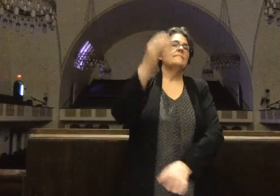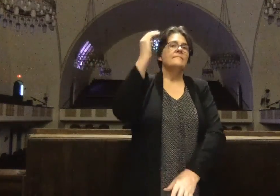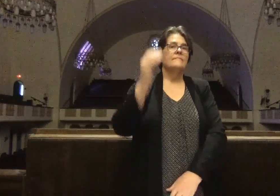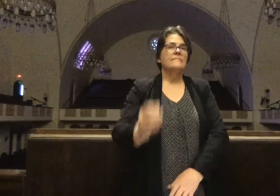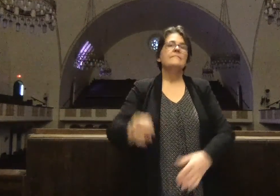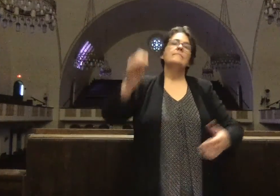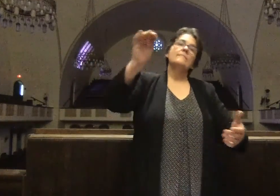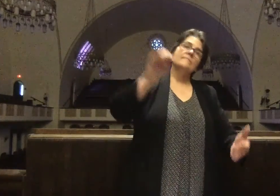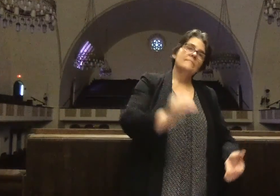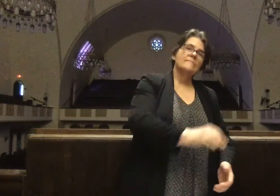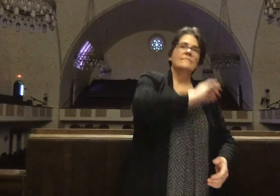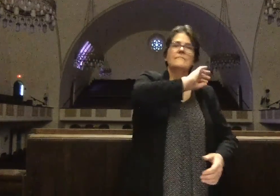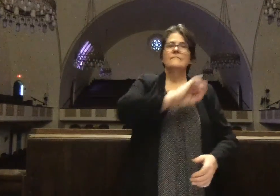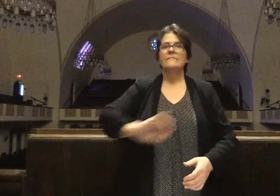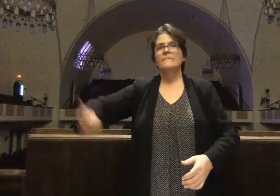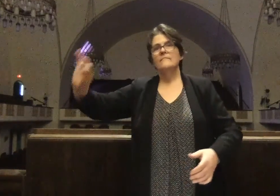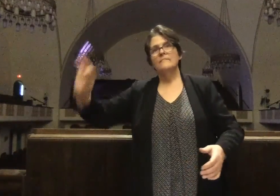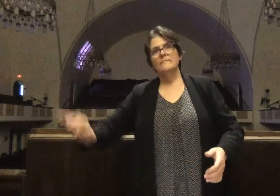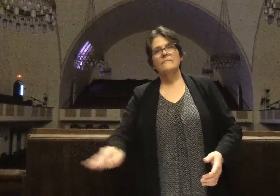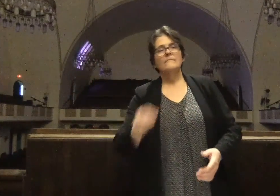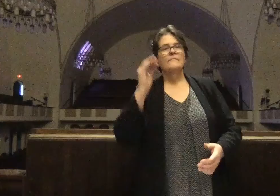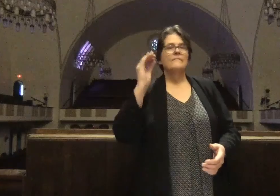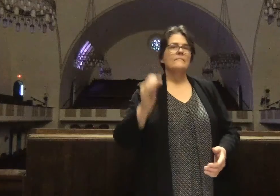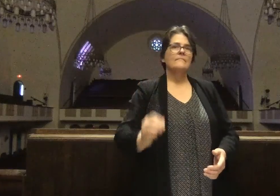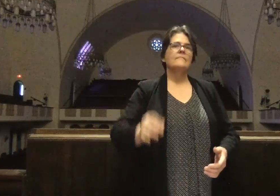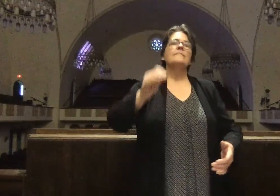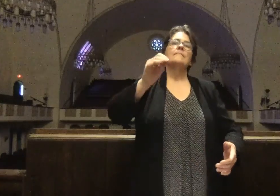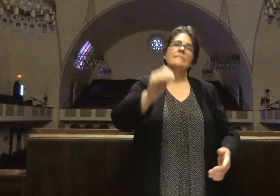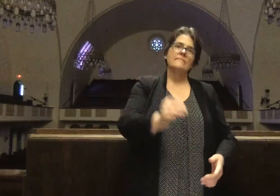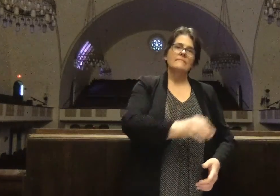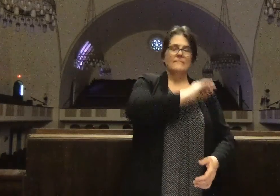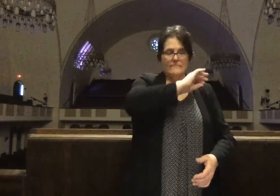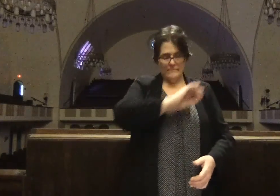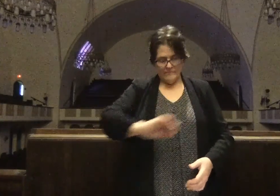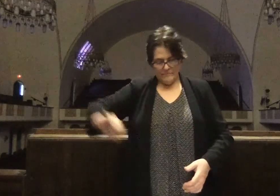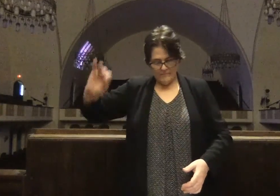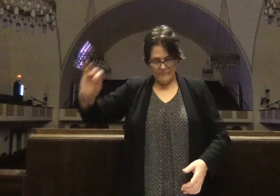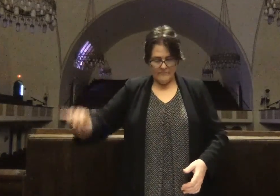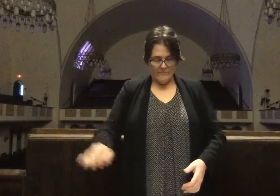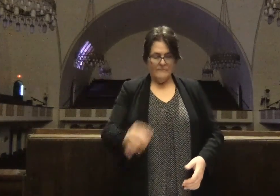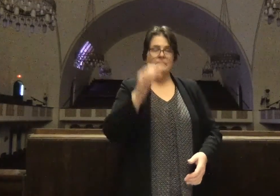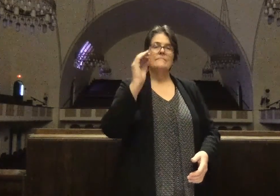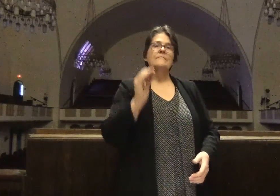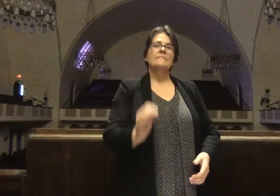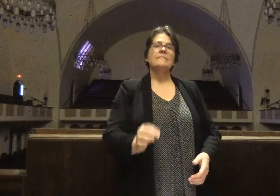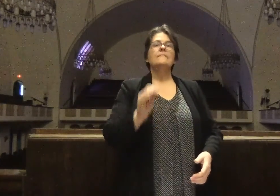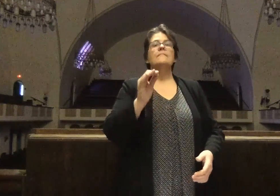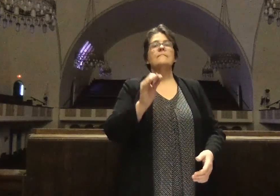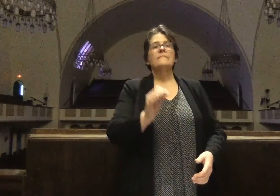What happened to me? What